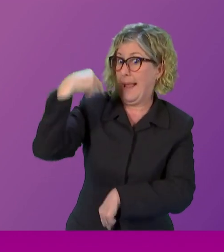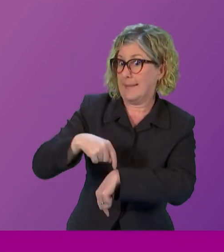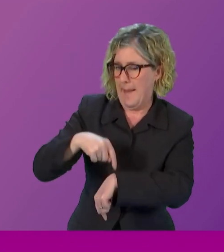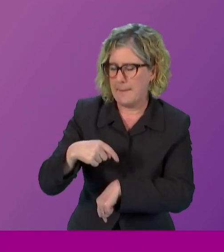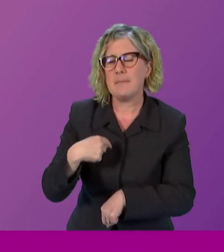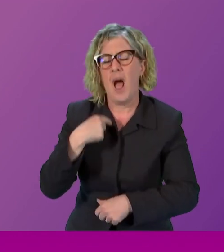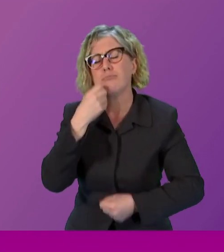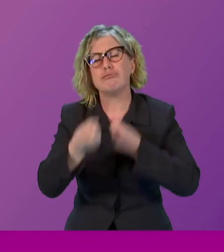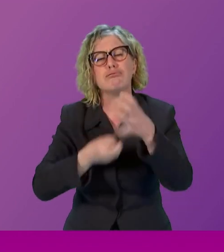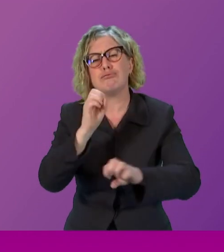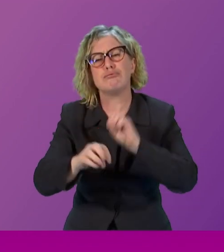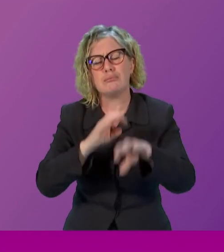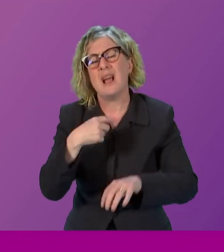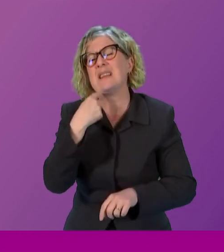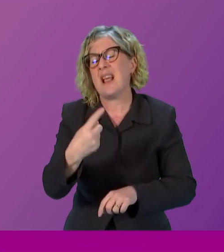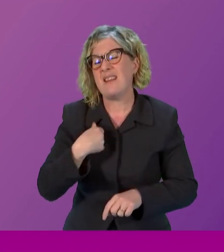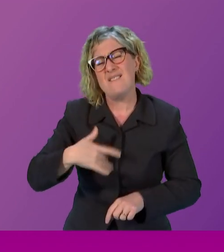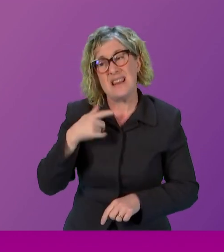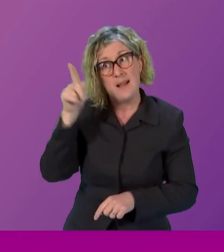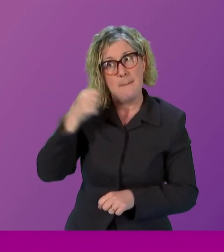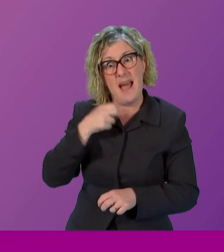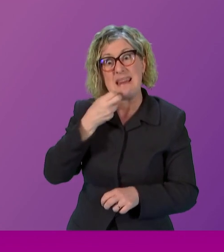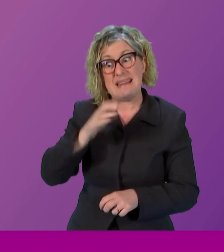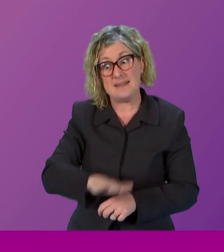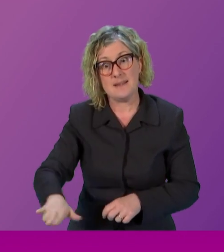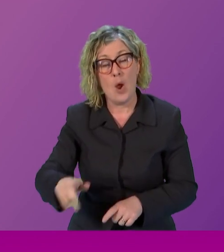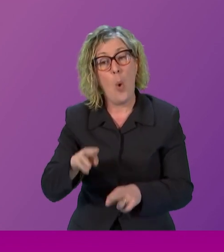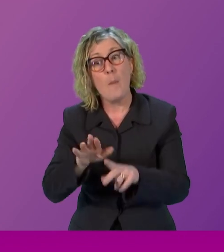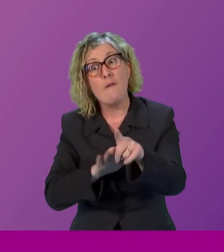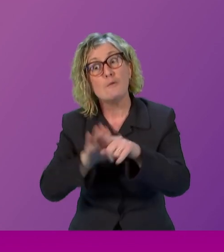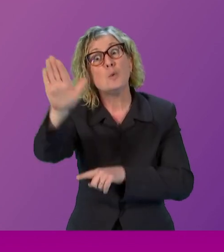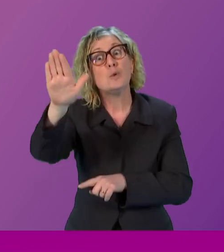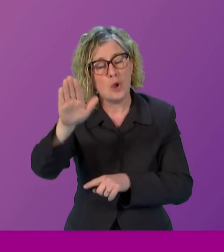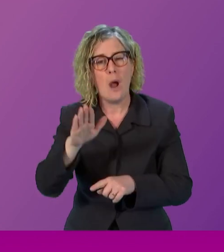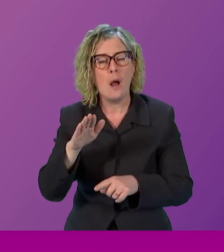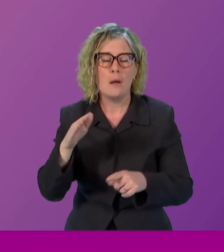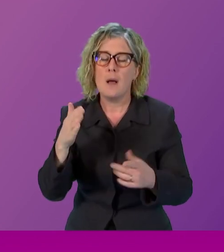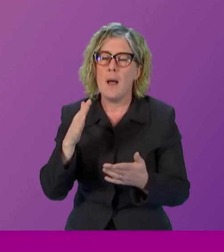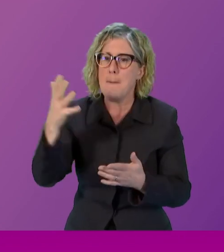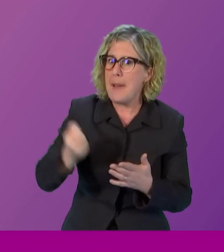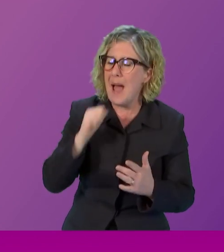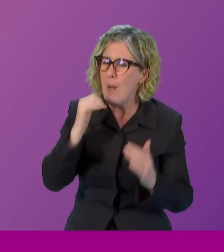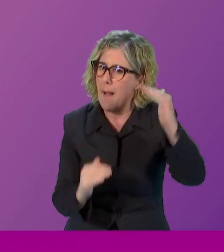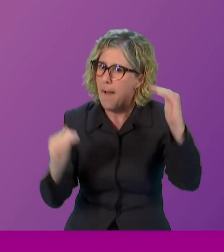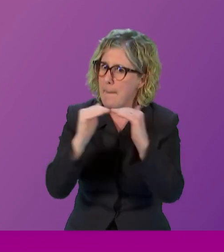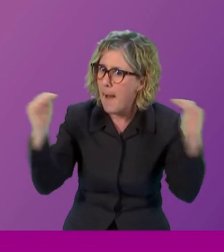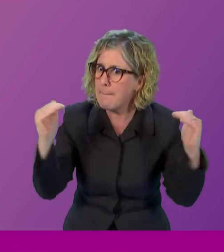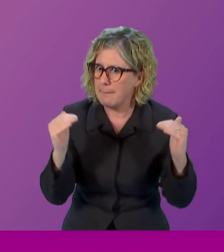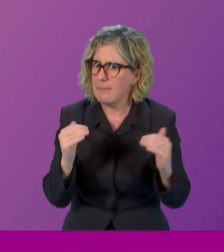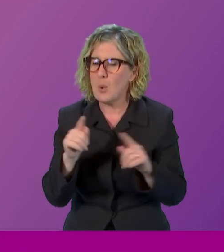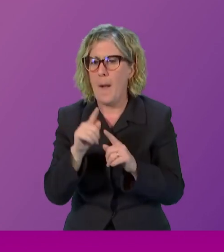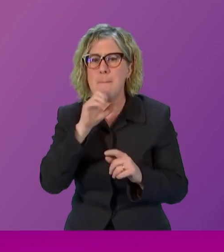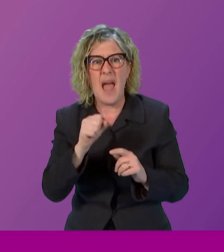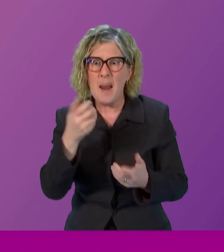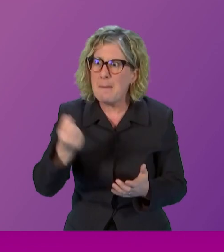things like the gender pay gap underrepresentation the other barriers that women face would have been consigned to the dustbin of history